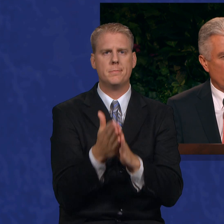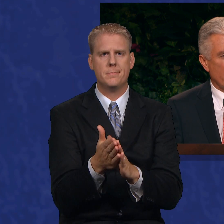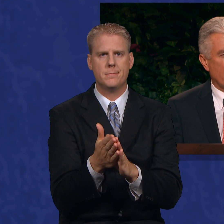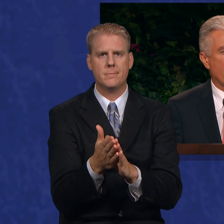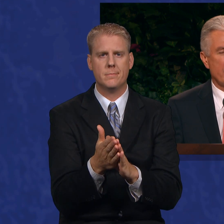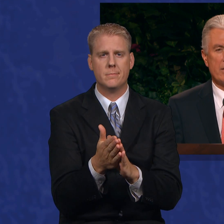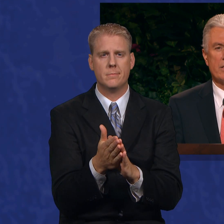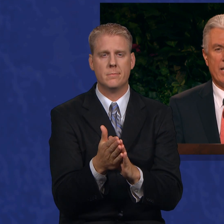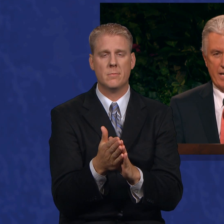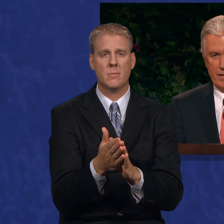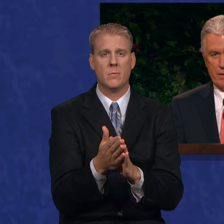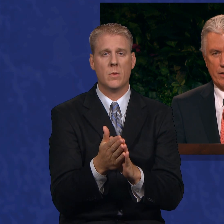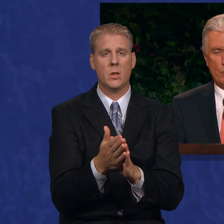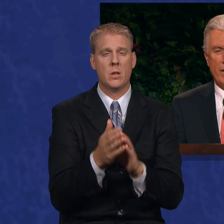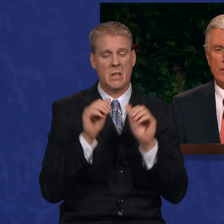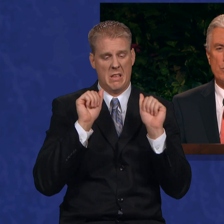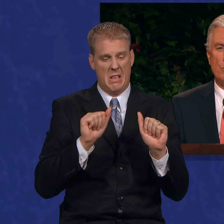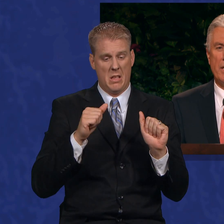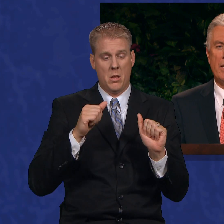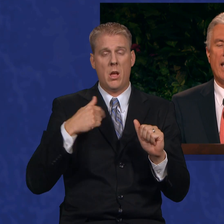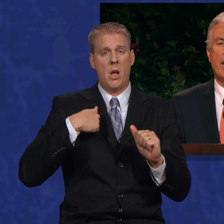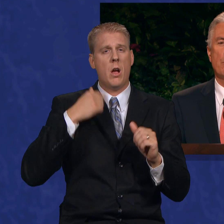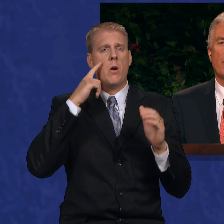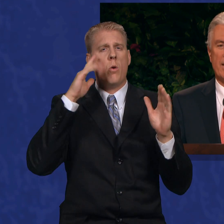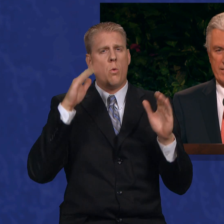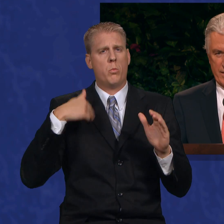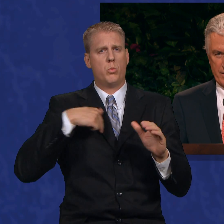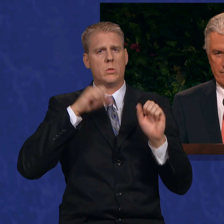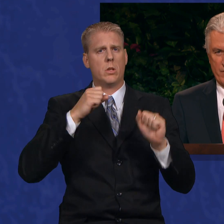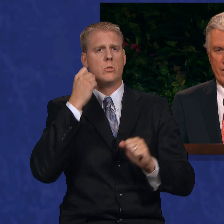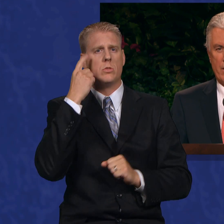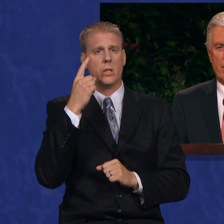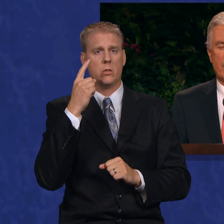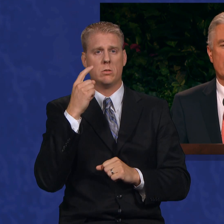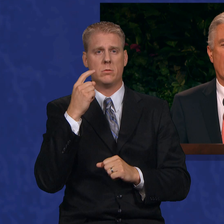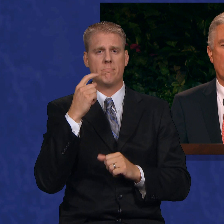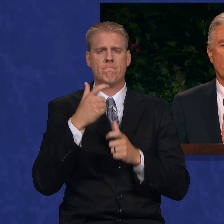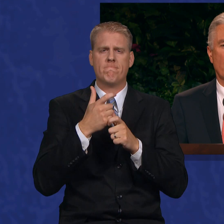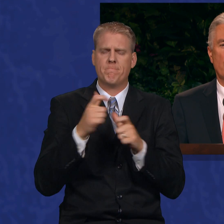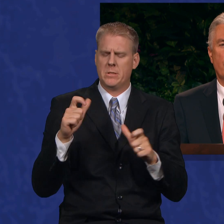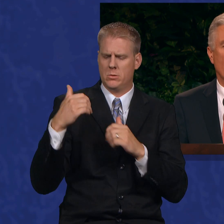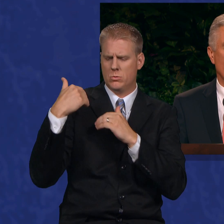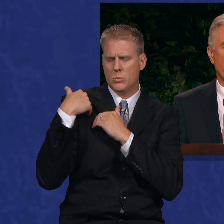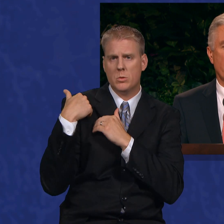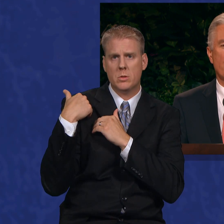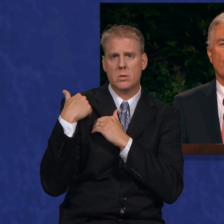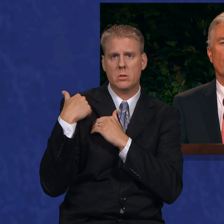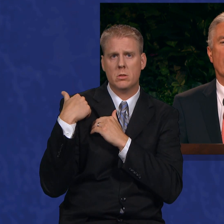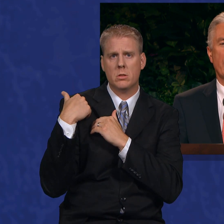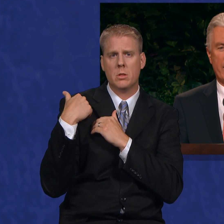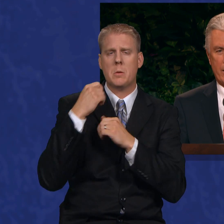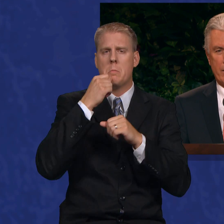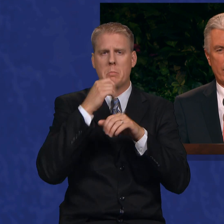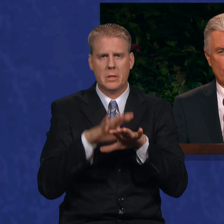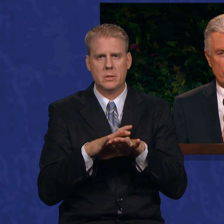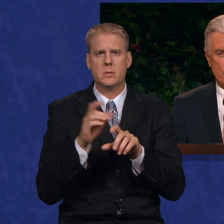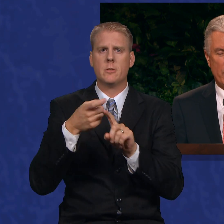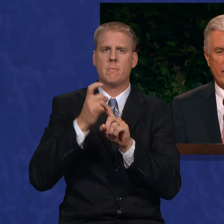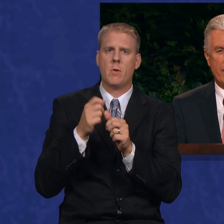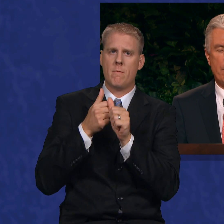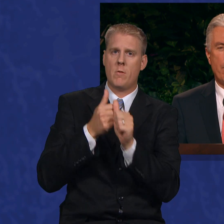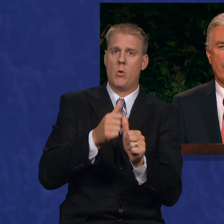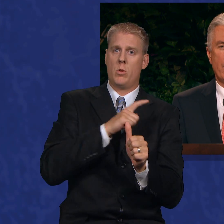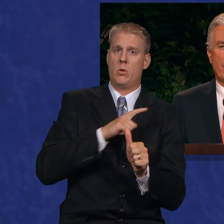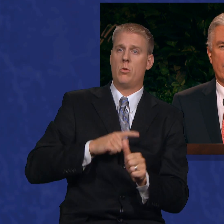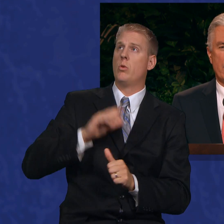May we understand the great duty and blessing that come from following and providing in the Lord's